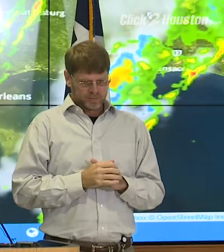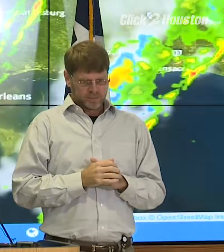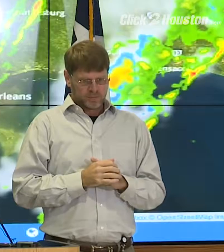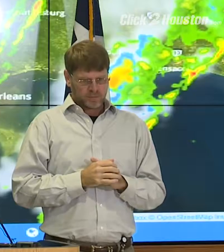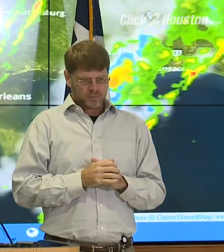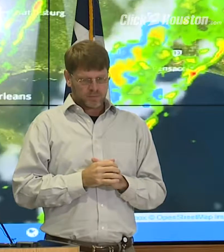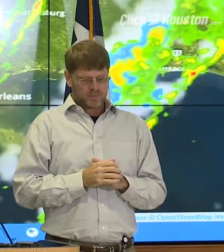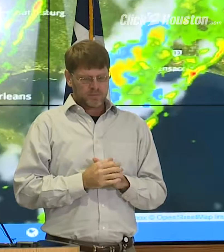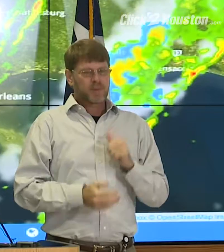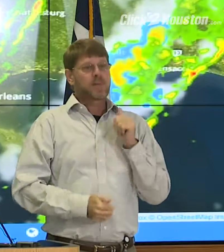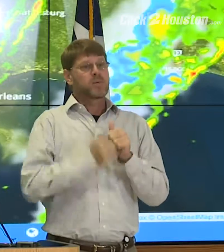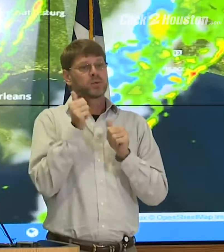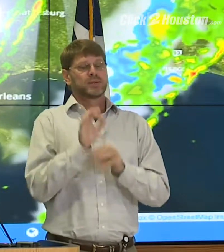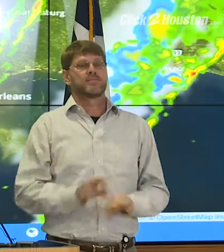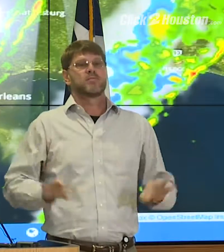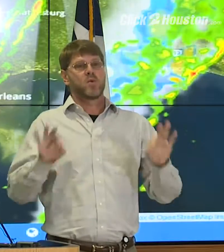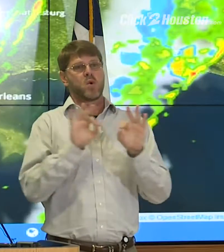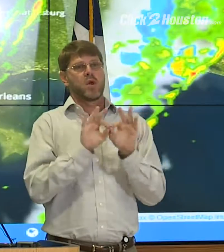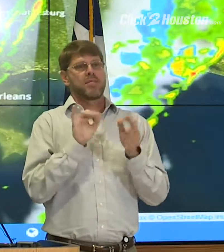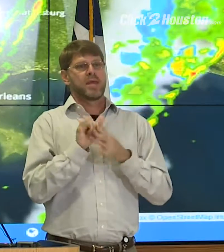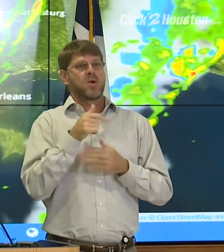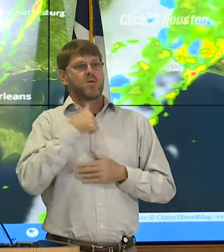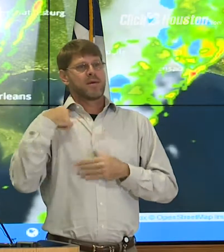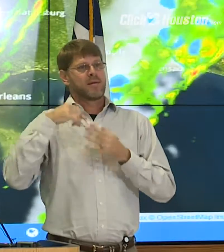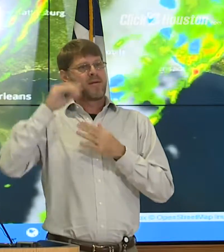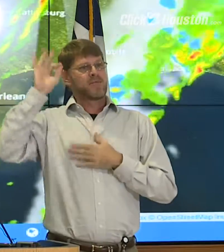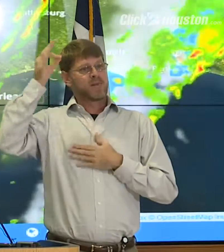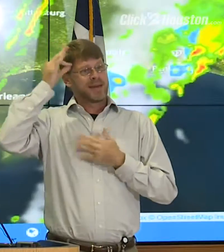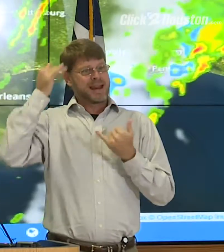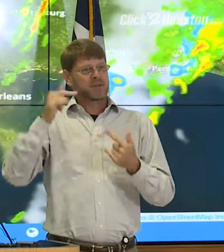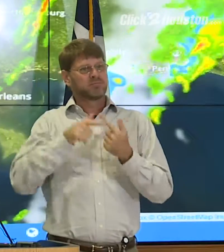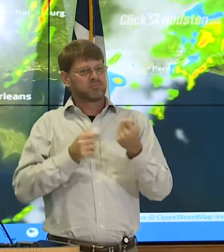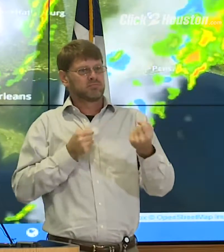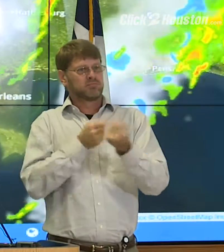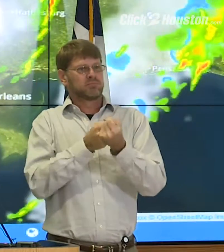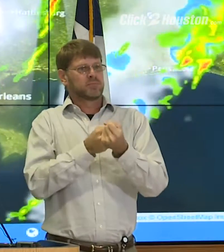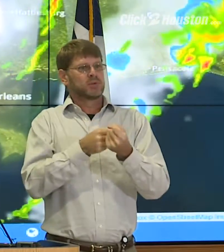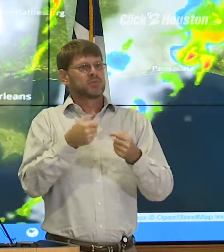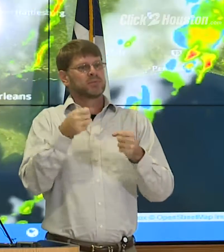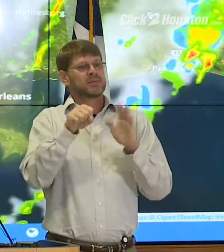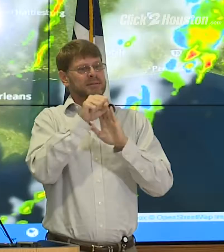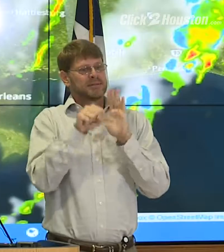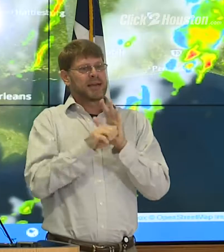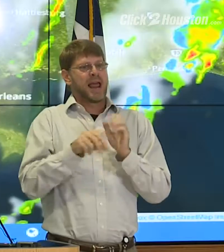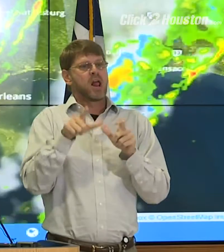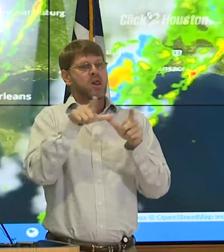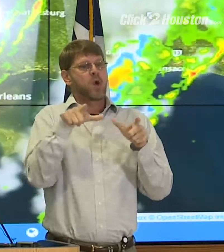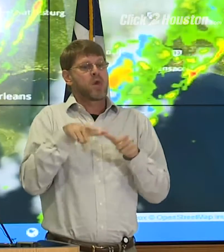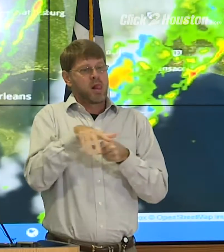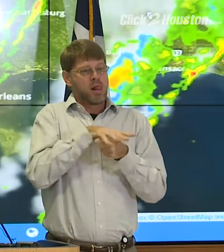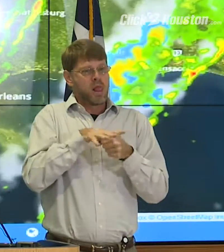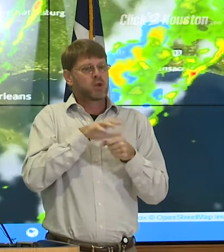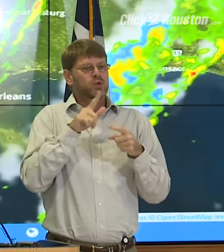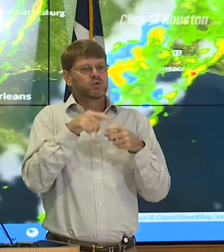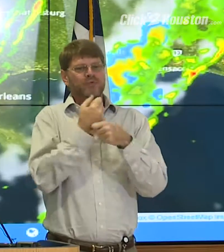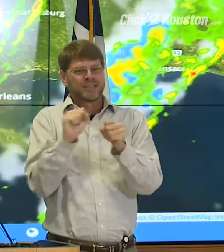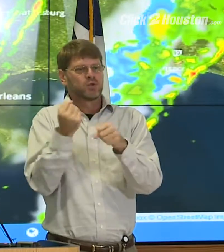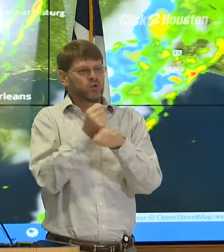The most important thing that we from the federal government are doing in support of state and local efforts is continuing to rescue people,